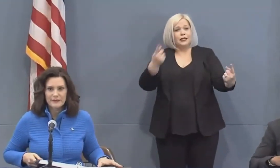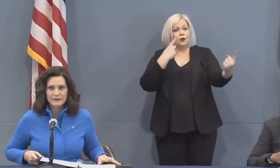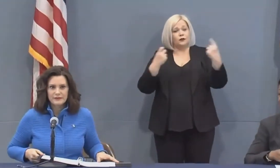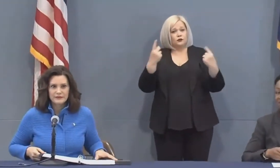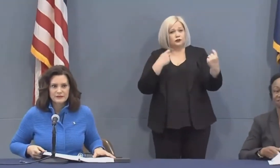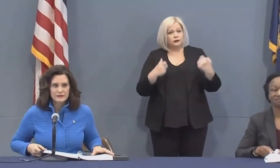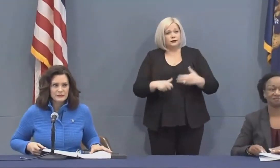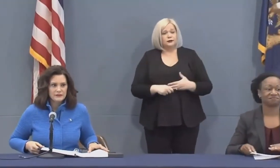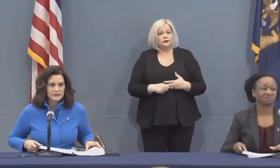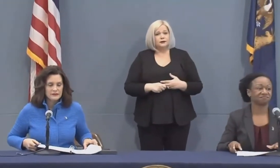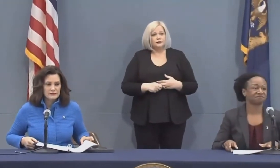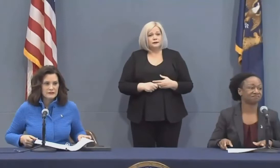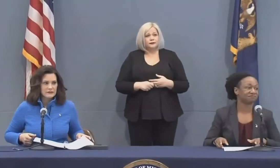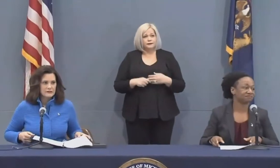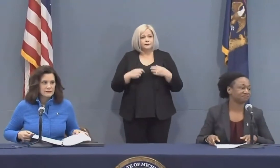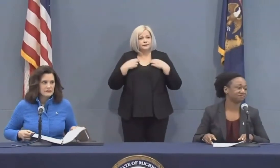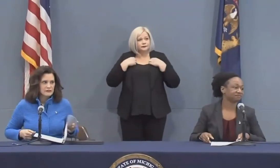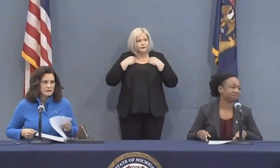it up.